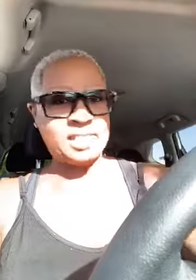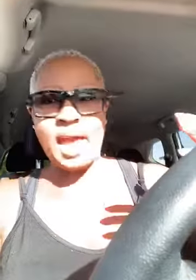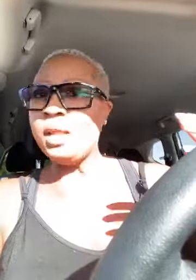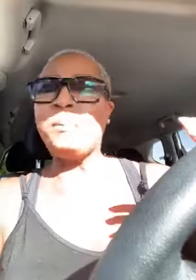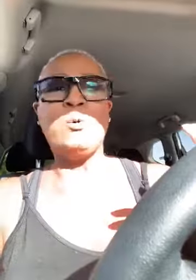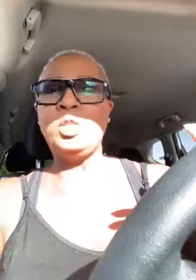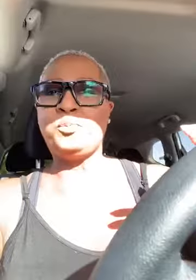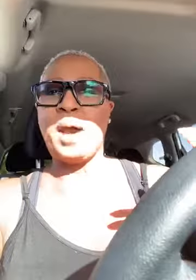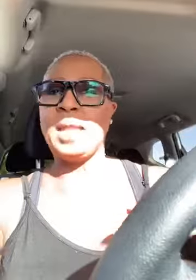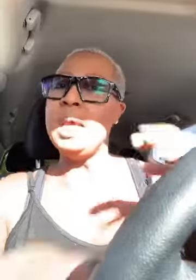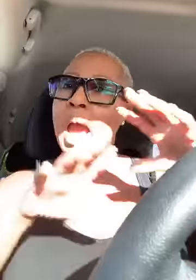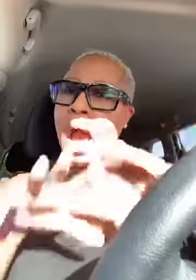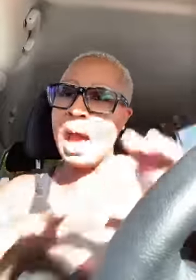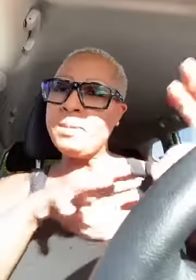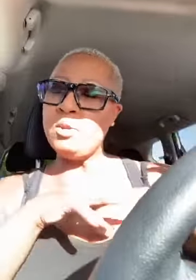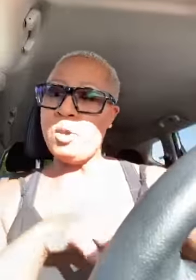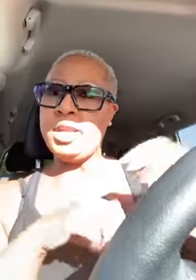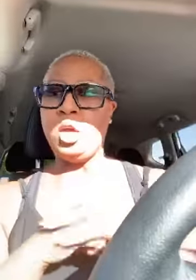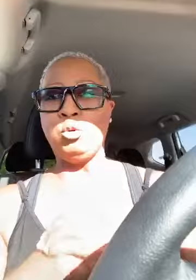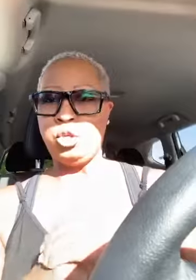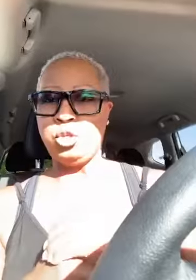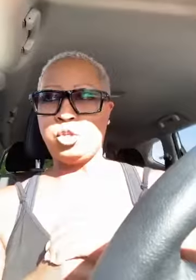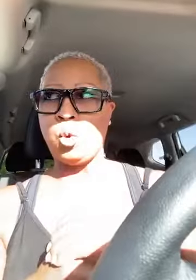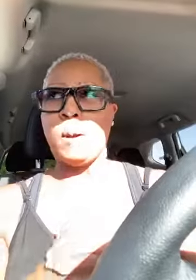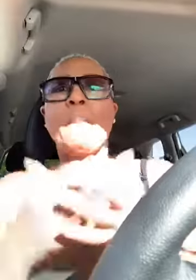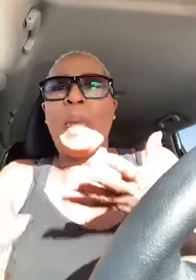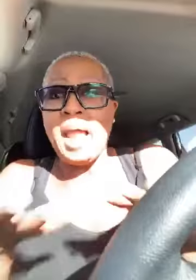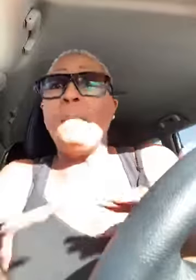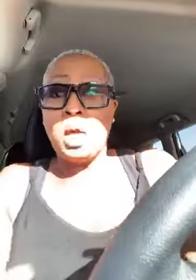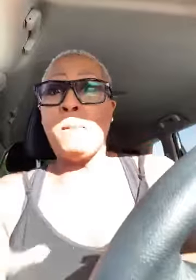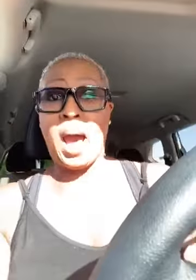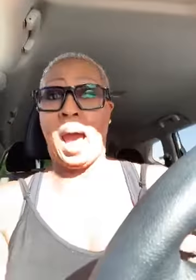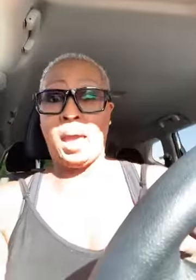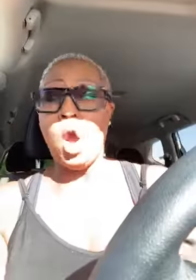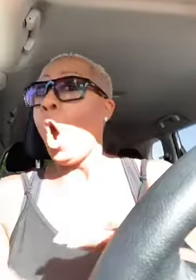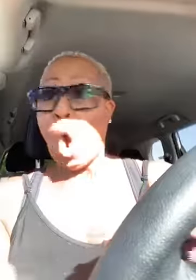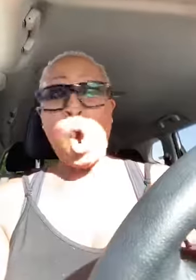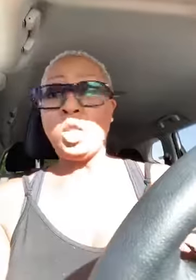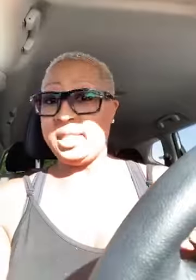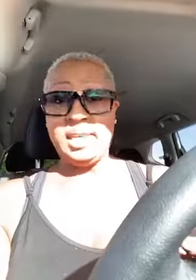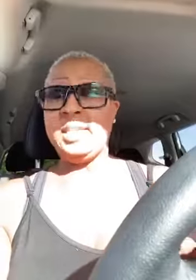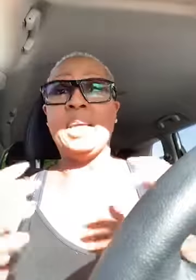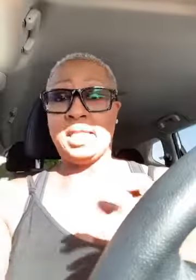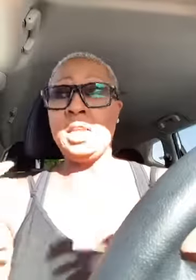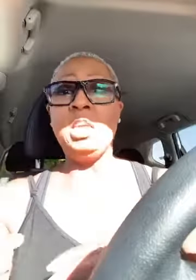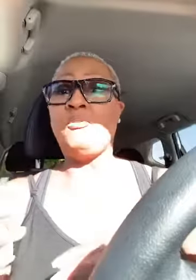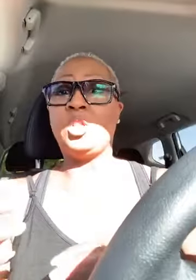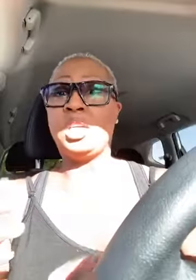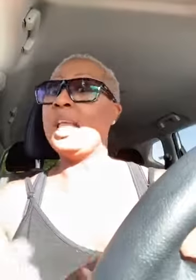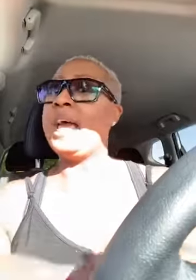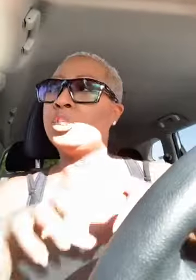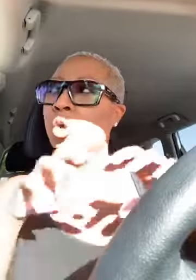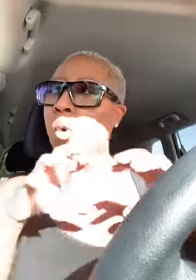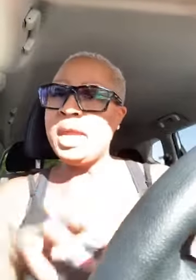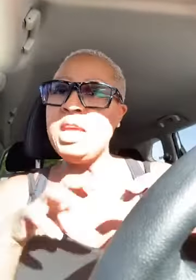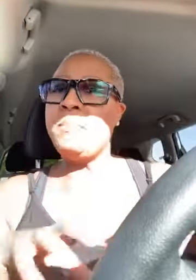sign up on the spot i'm getting ready to go to the store and i'm gonna buy all the things that they need for the class so anybody